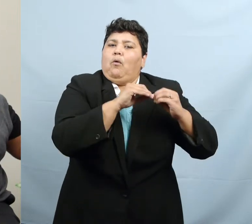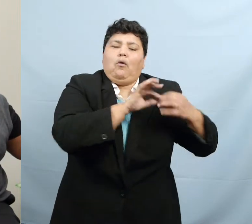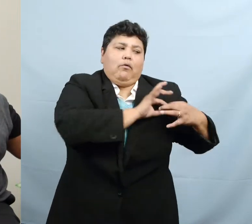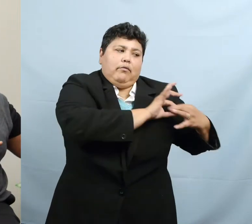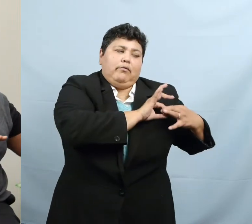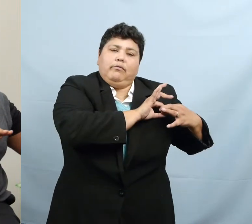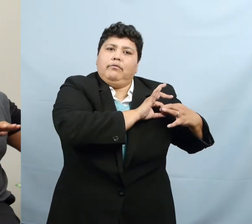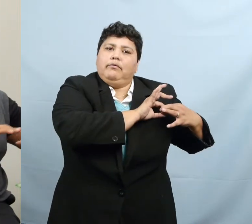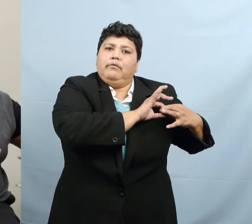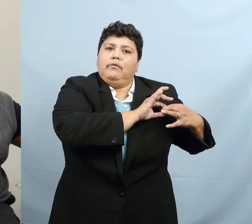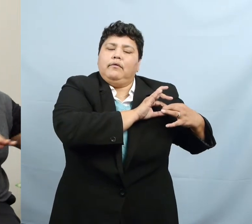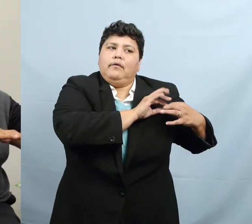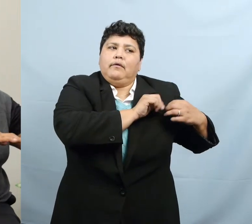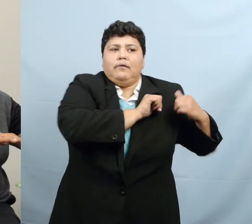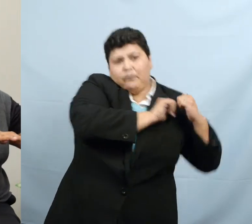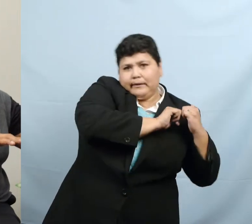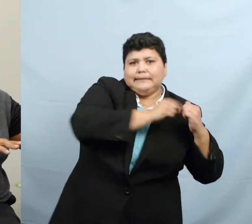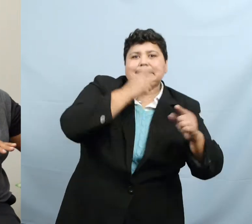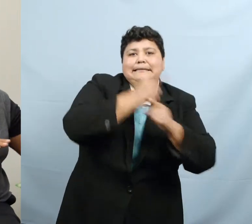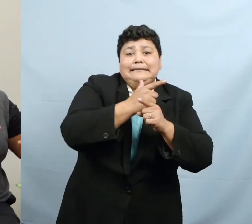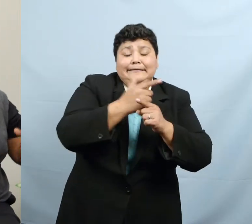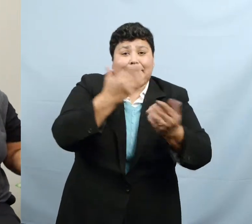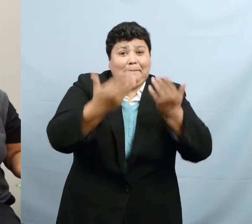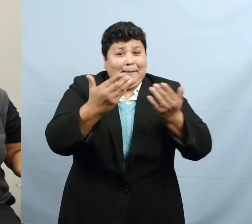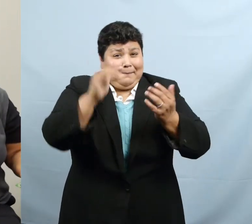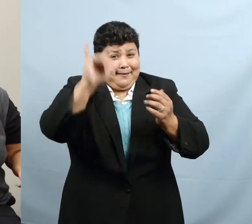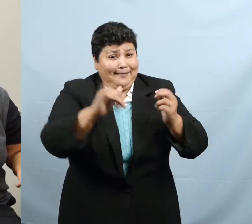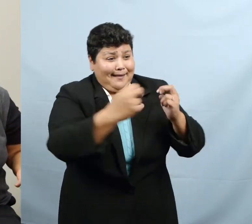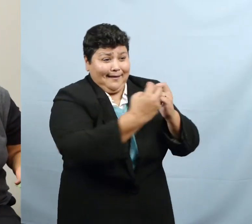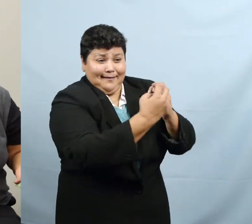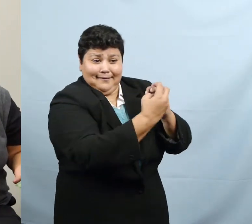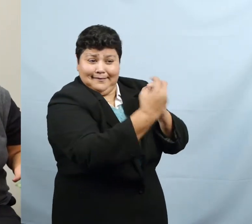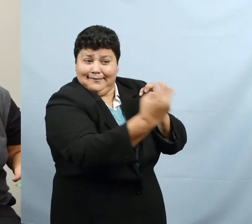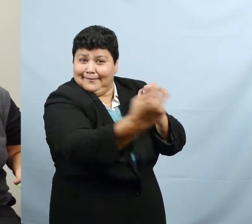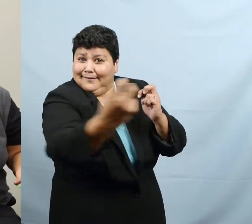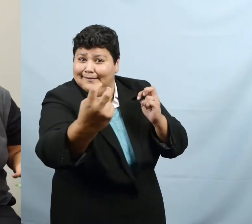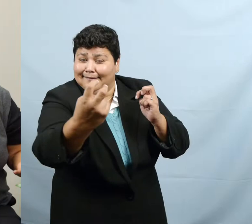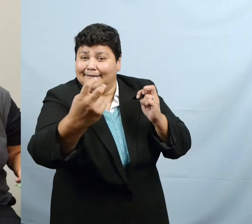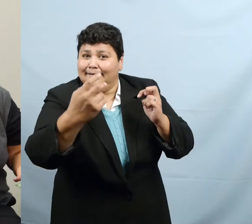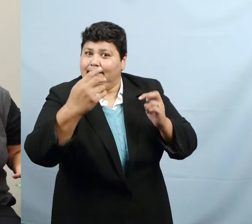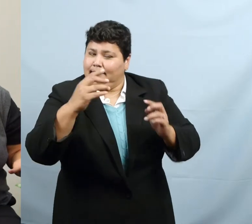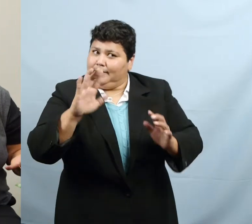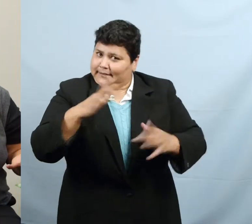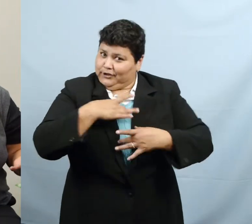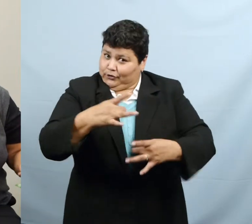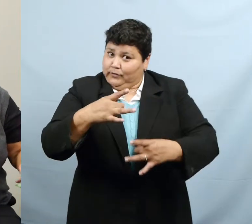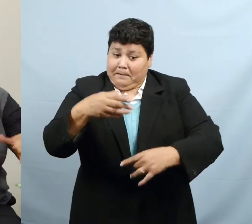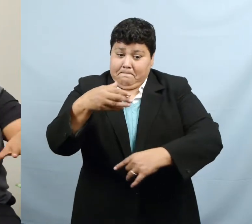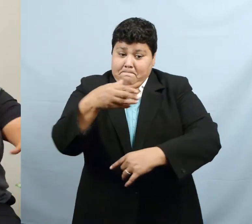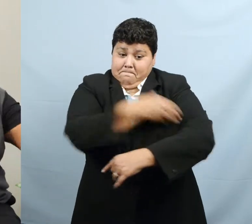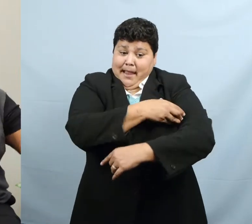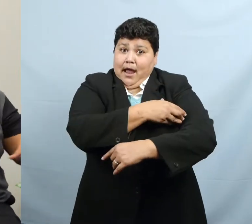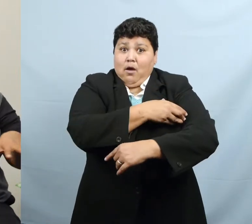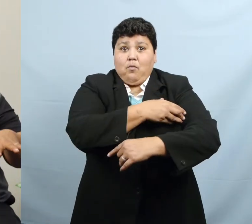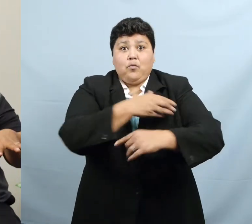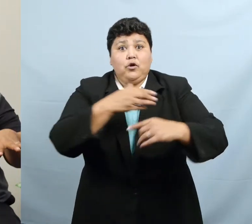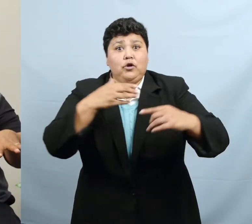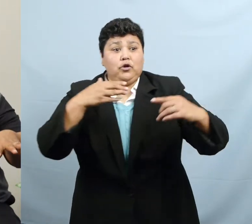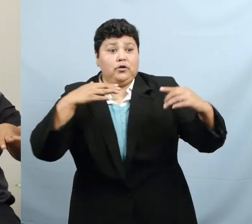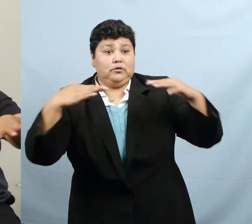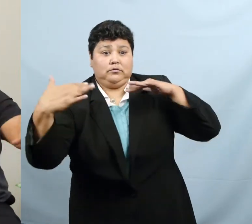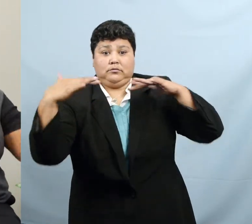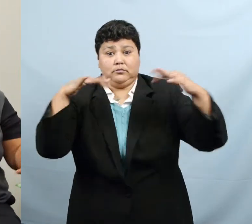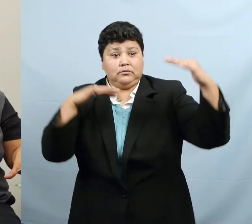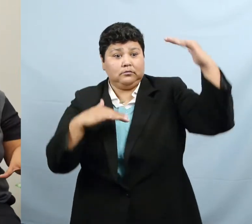have been the way the setup was. It's interesting because power dynamics are impacted by the seating